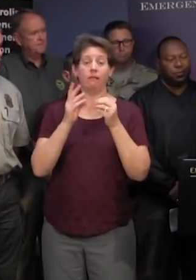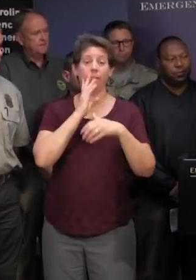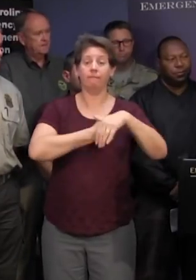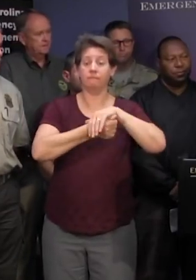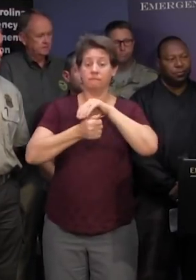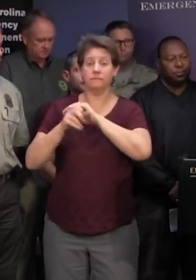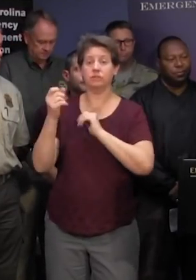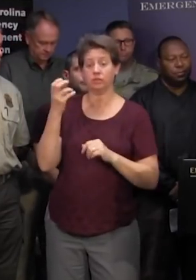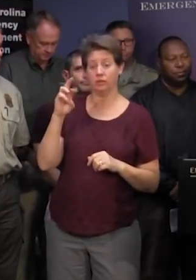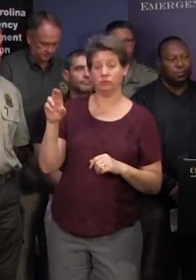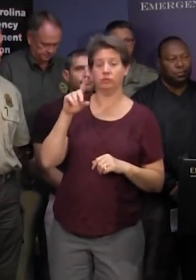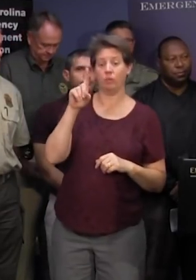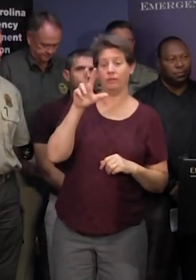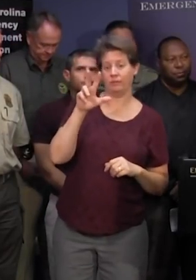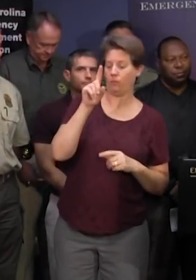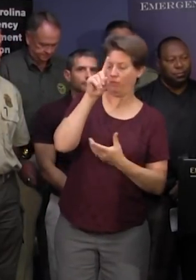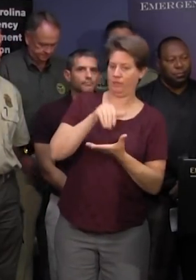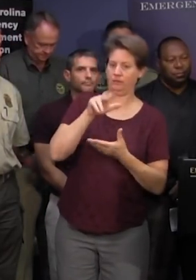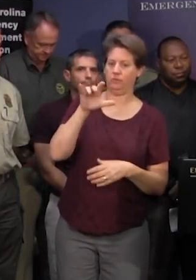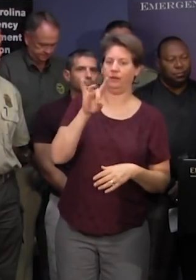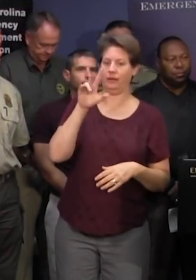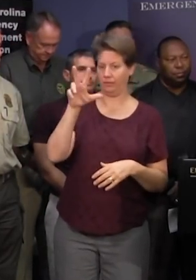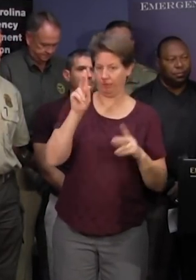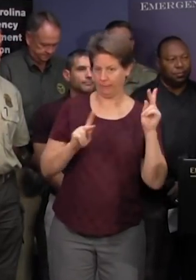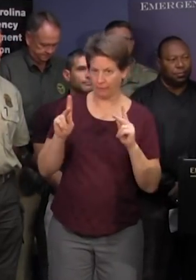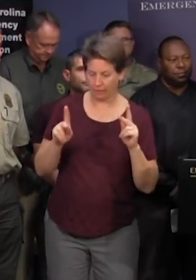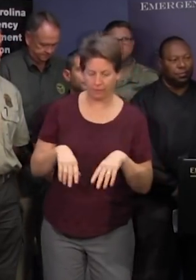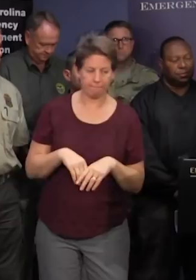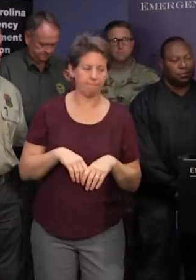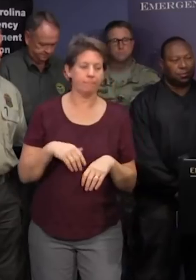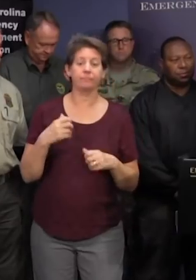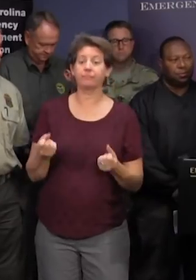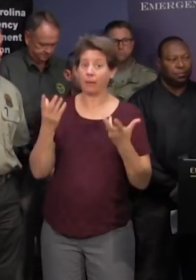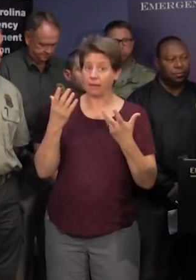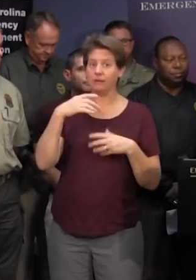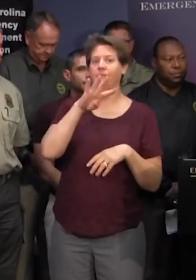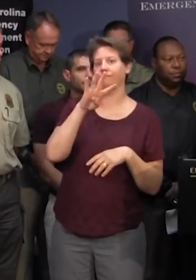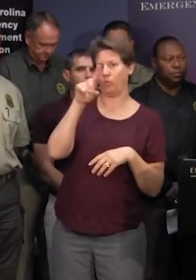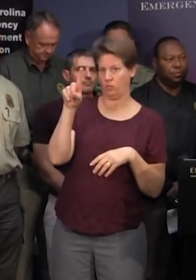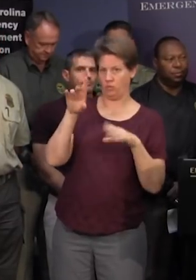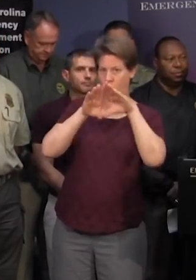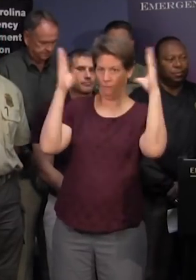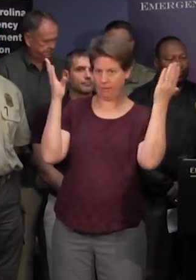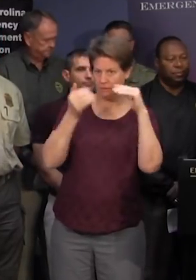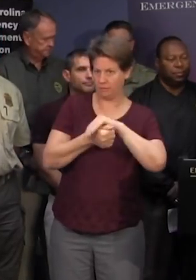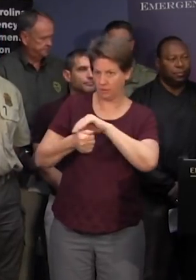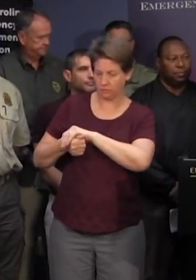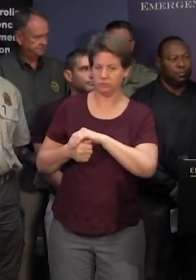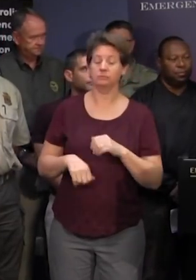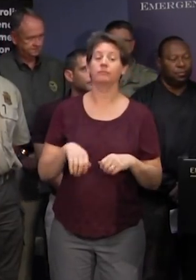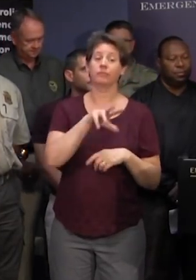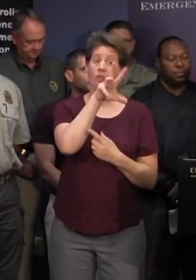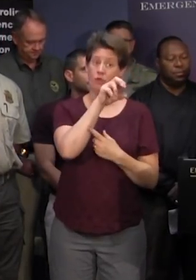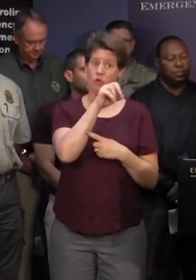183 people in our shelters we only have 41 shelters open at this time 30 or